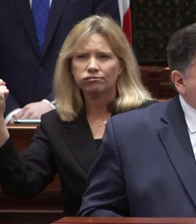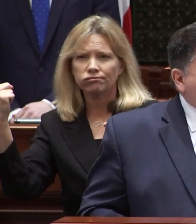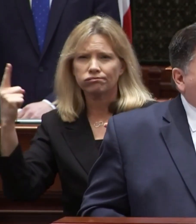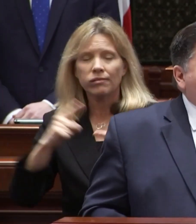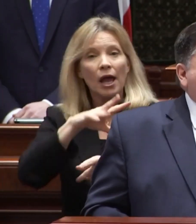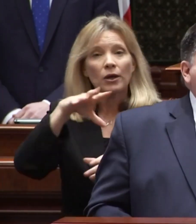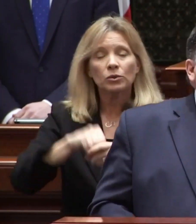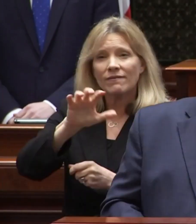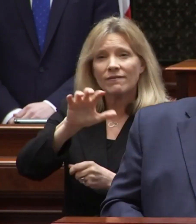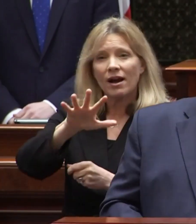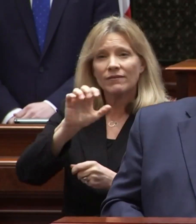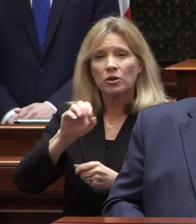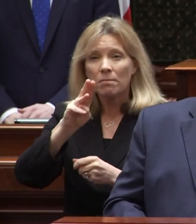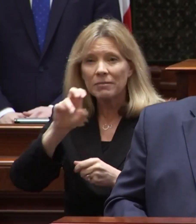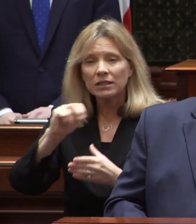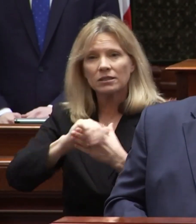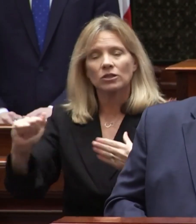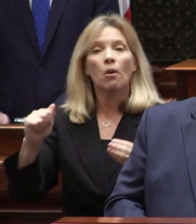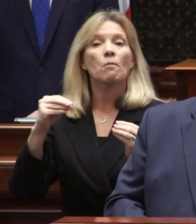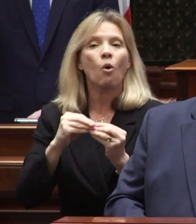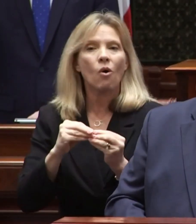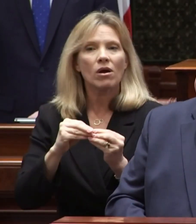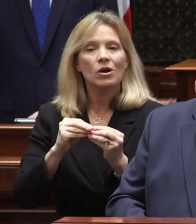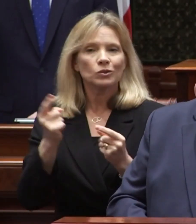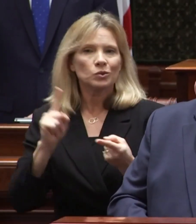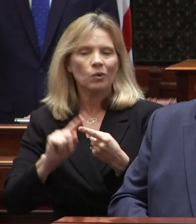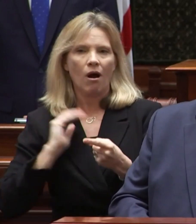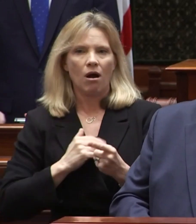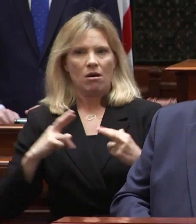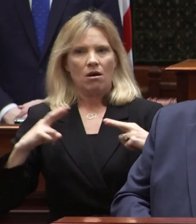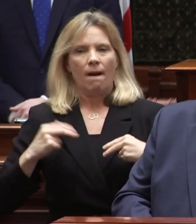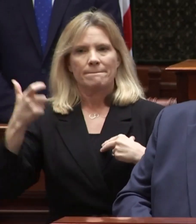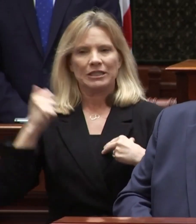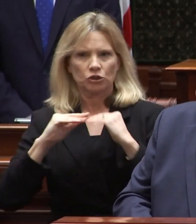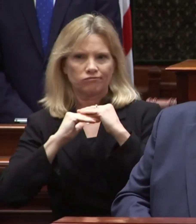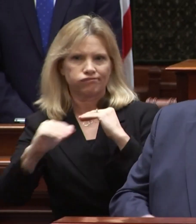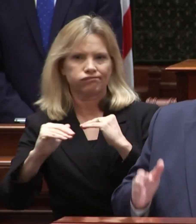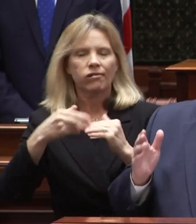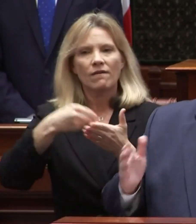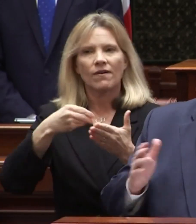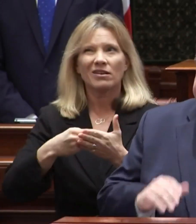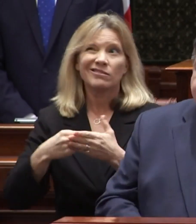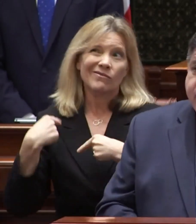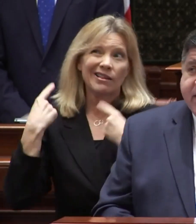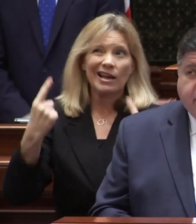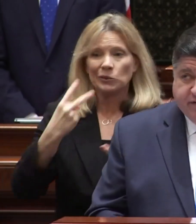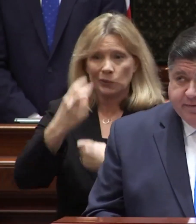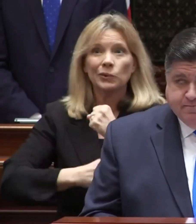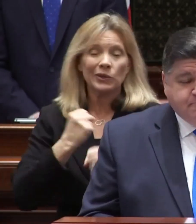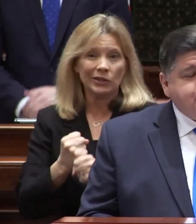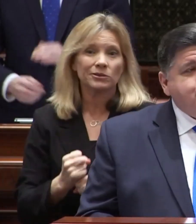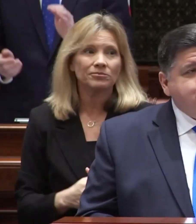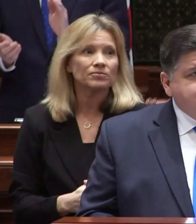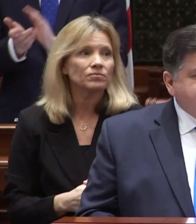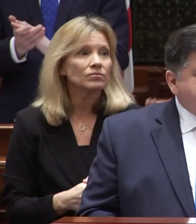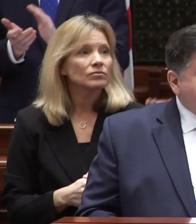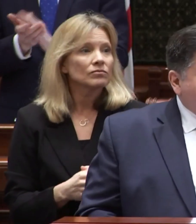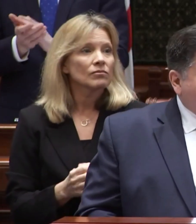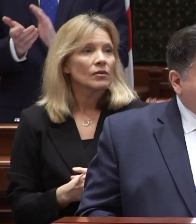including 500 million dollars more into our pension stabilization fund over the last two years